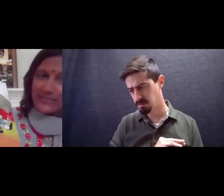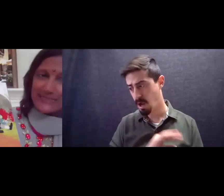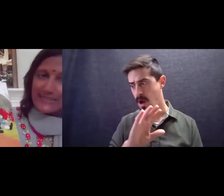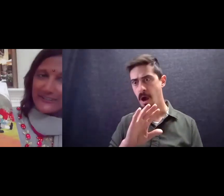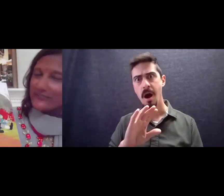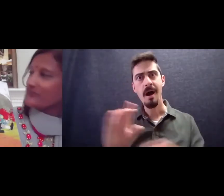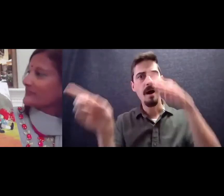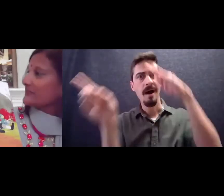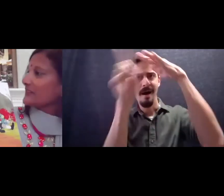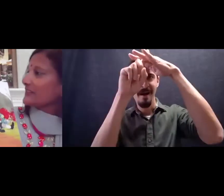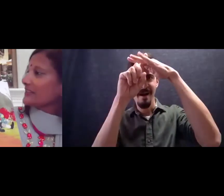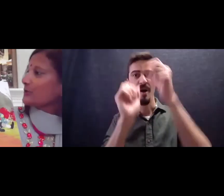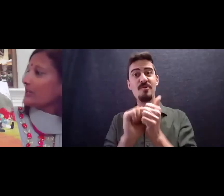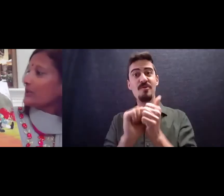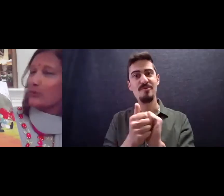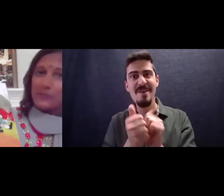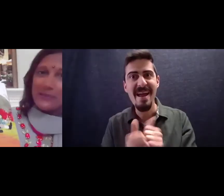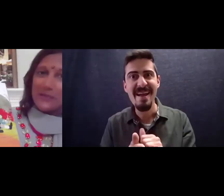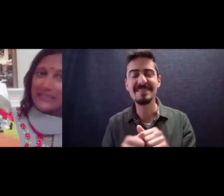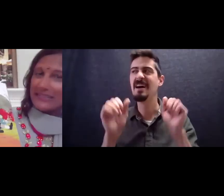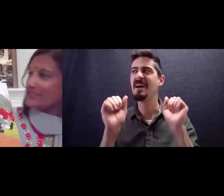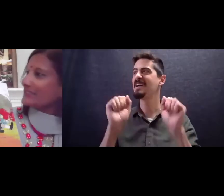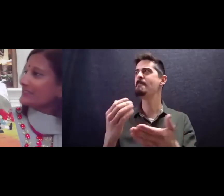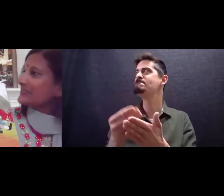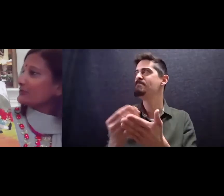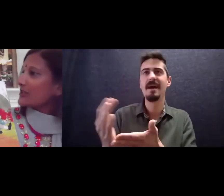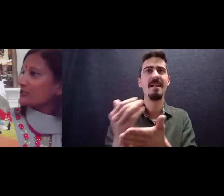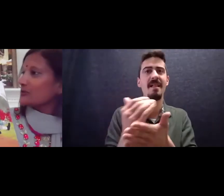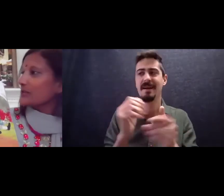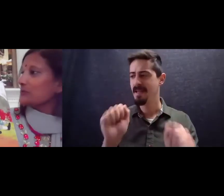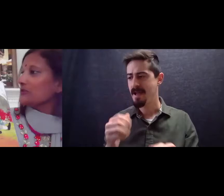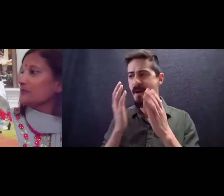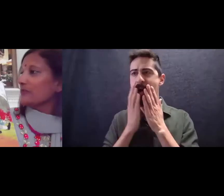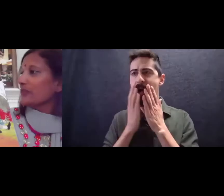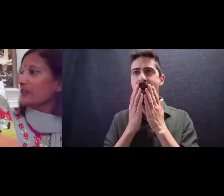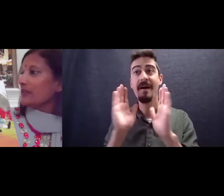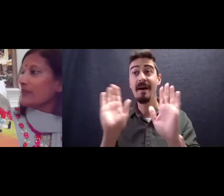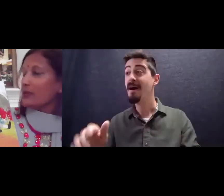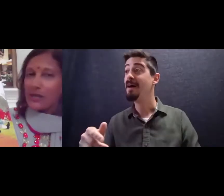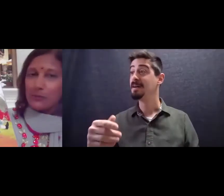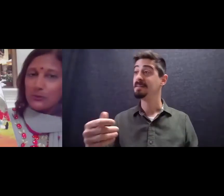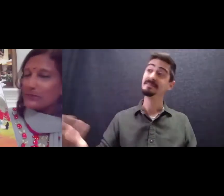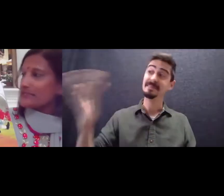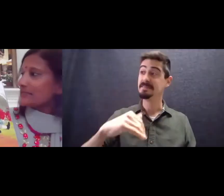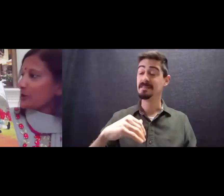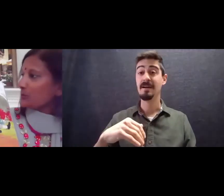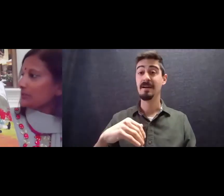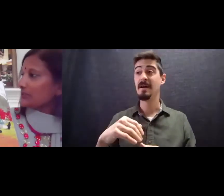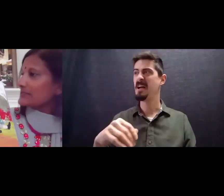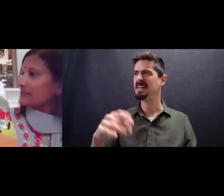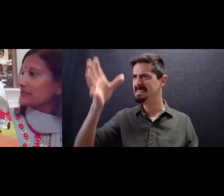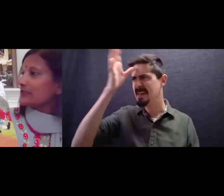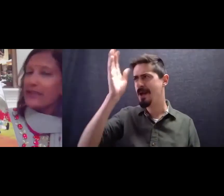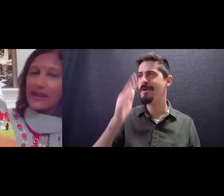camel race there we could win big money Raja told Kamel then Bapu will be so